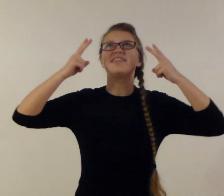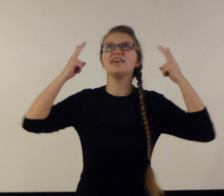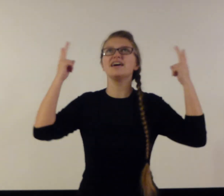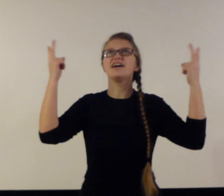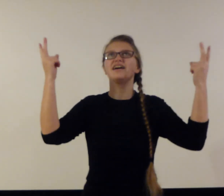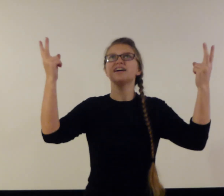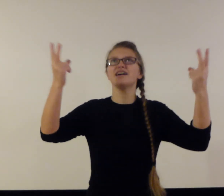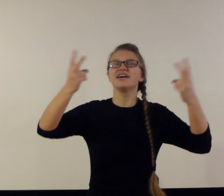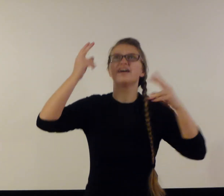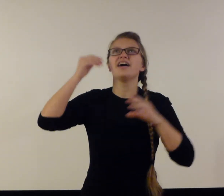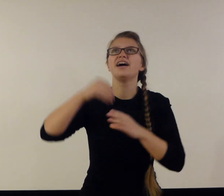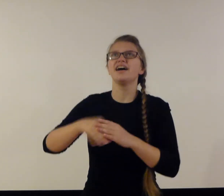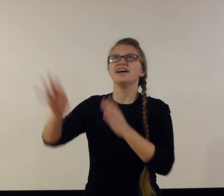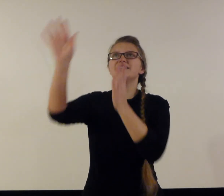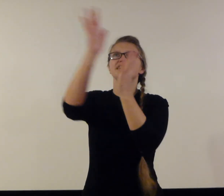what you said to me.